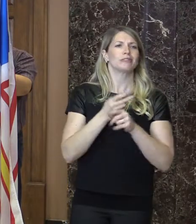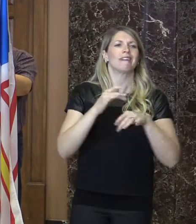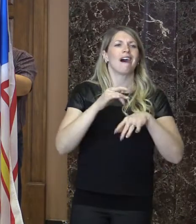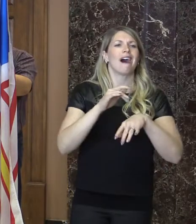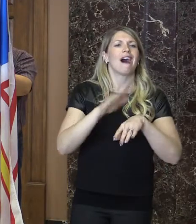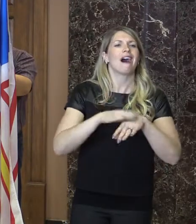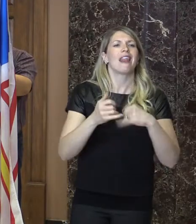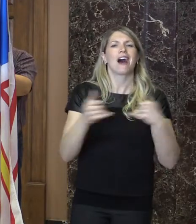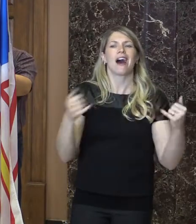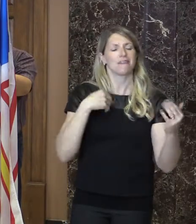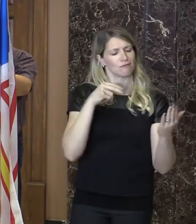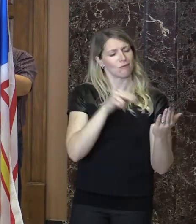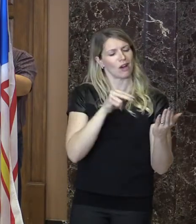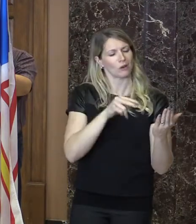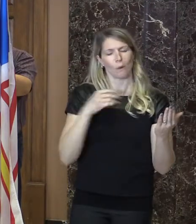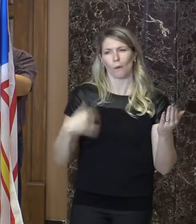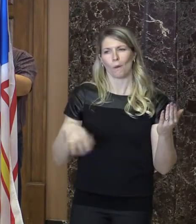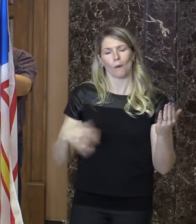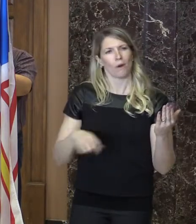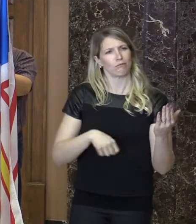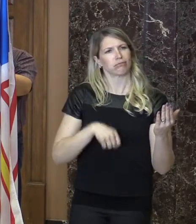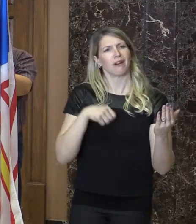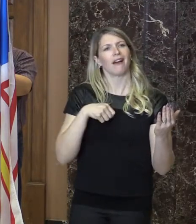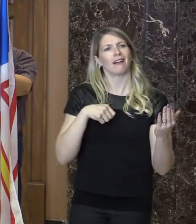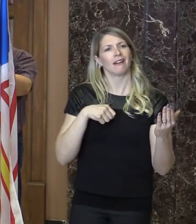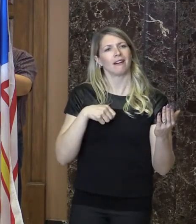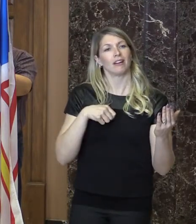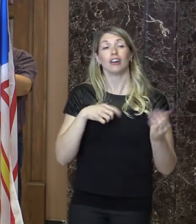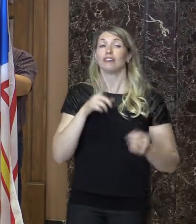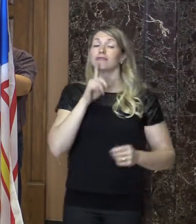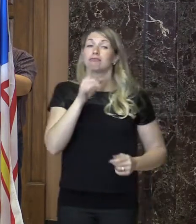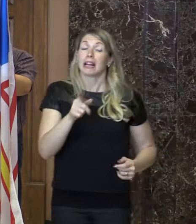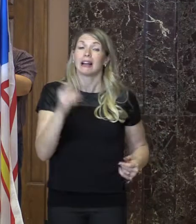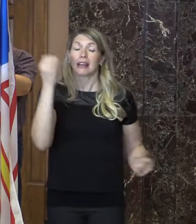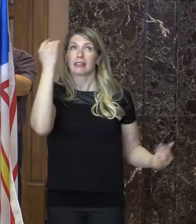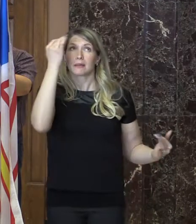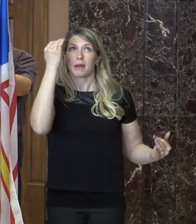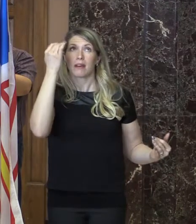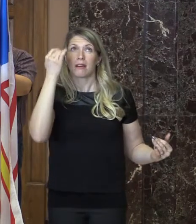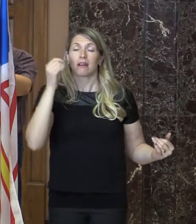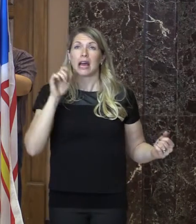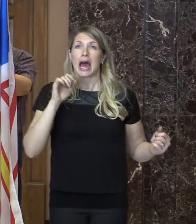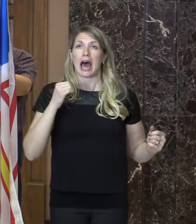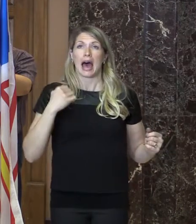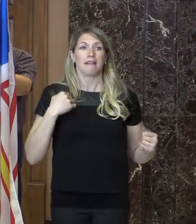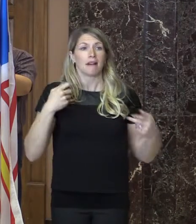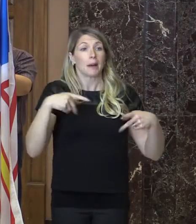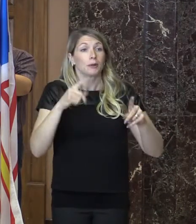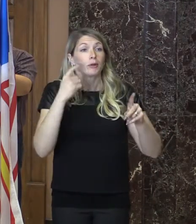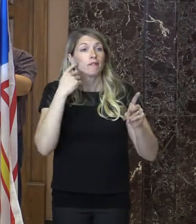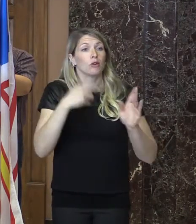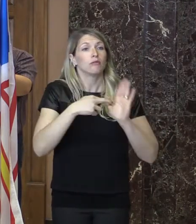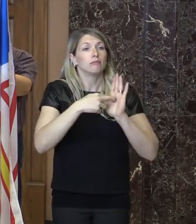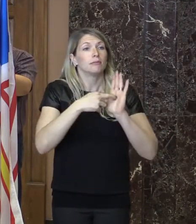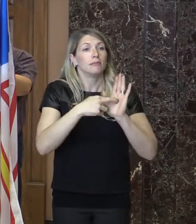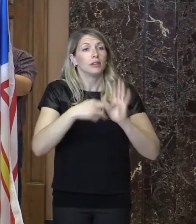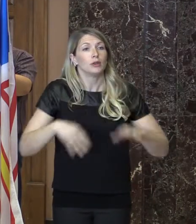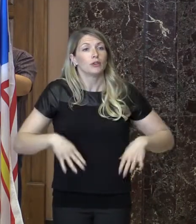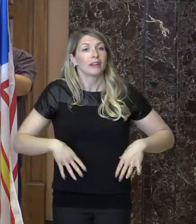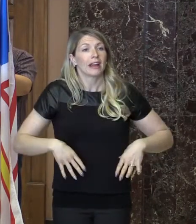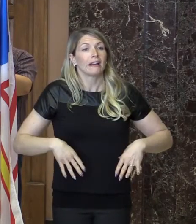It's a major achievement when you think about when you get the opportunity to represent your country at a competition